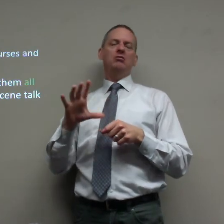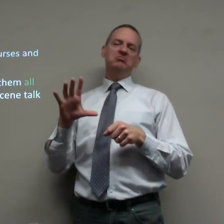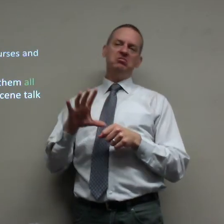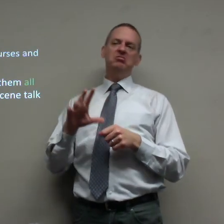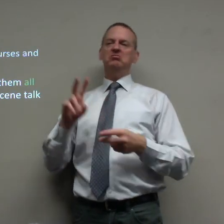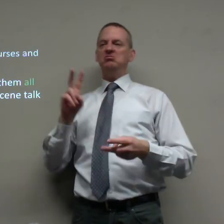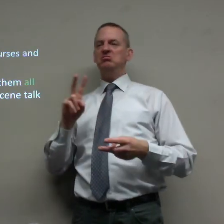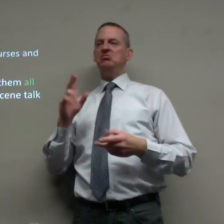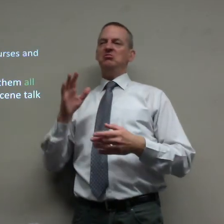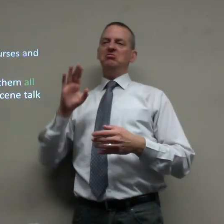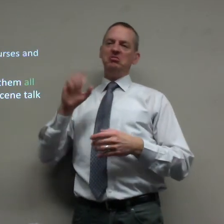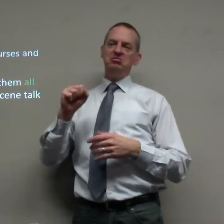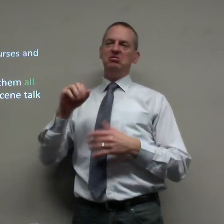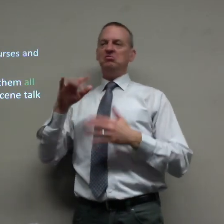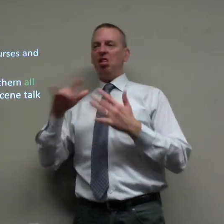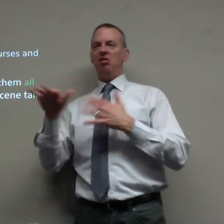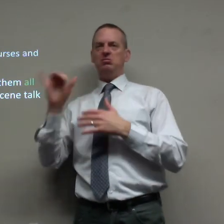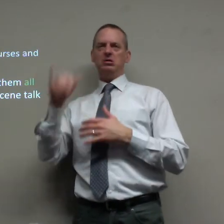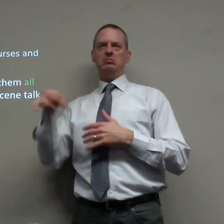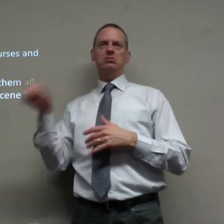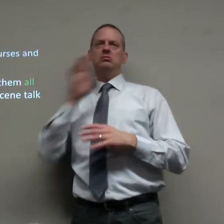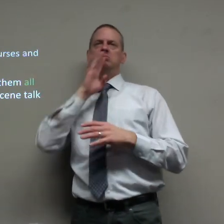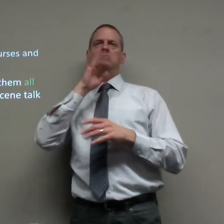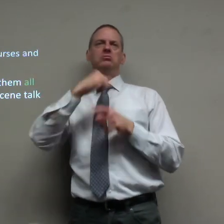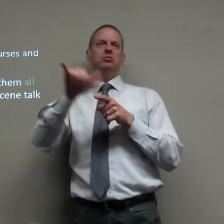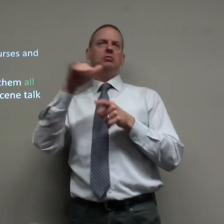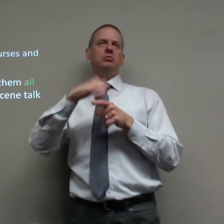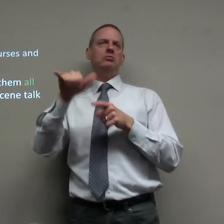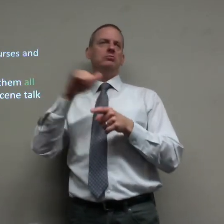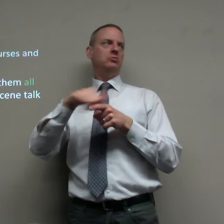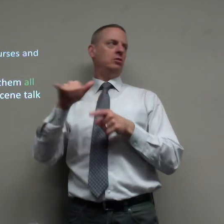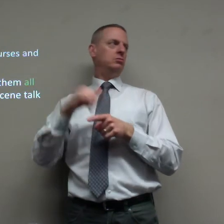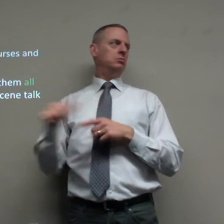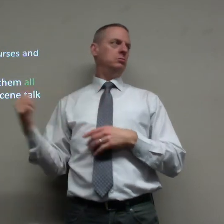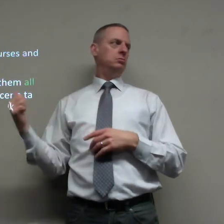from swearing all these swears the